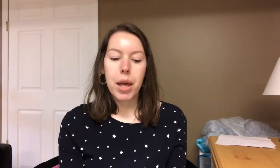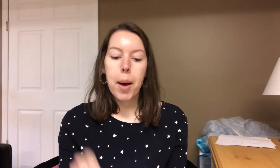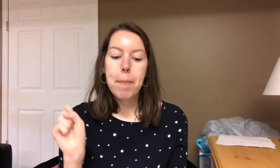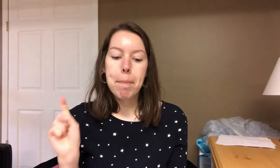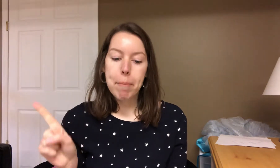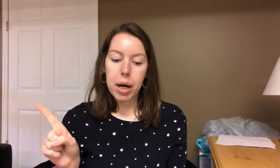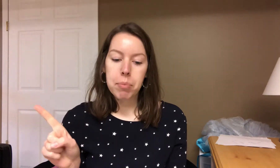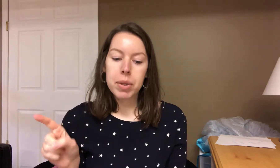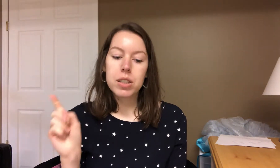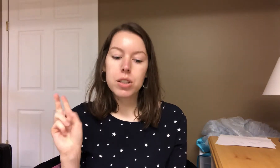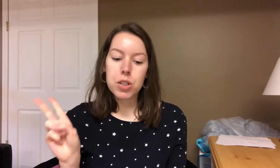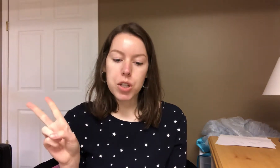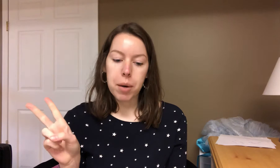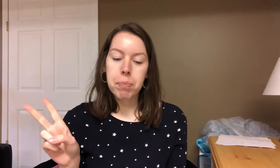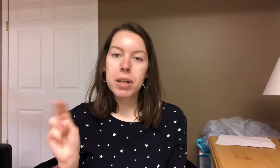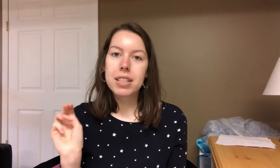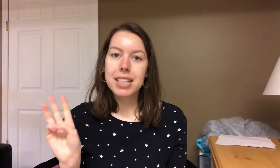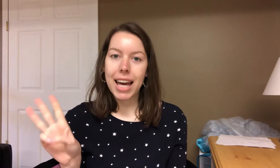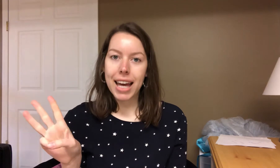Bump, jump, can.